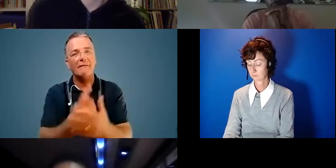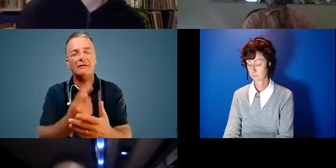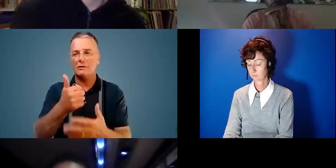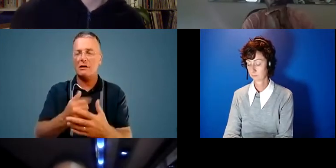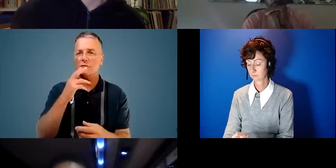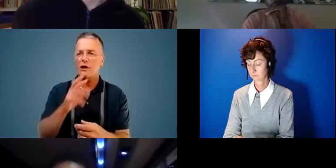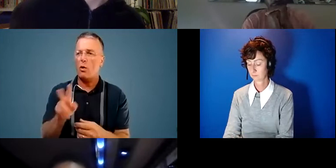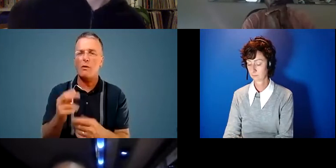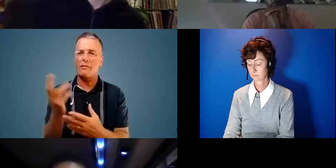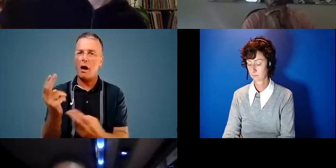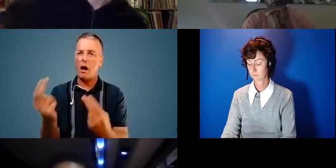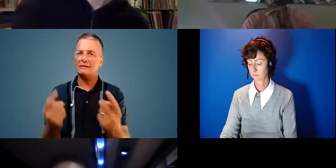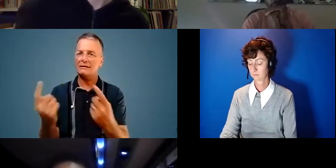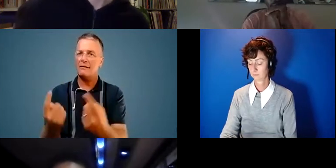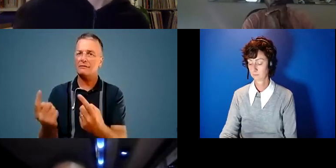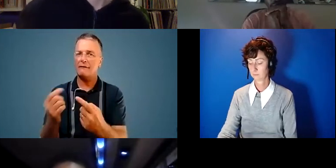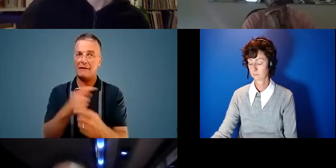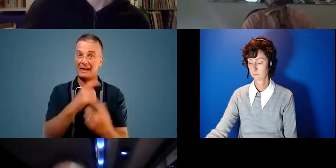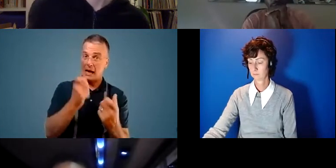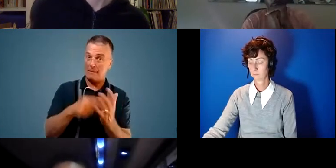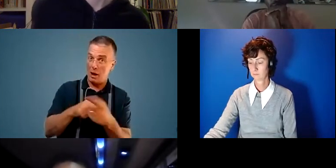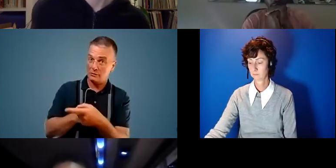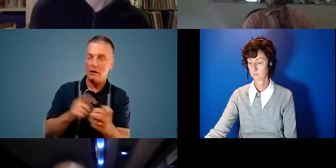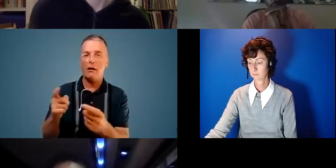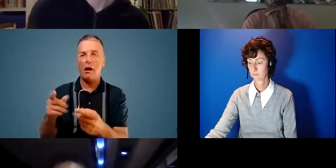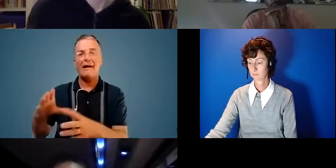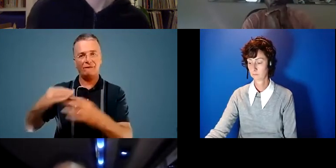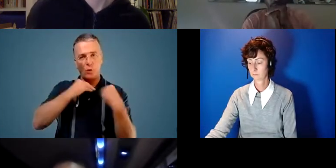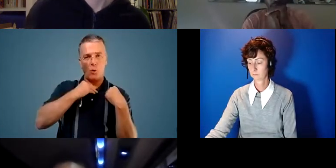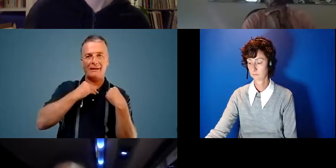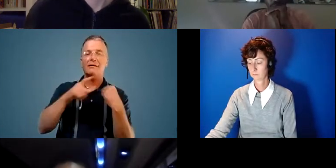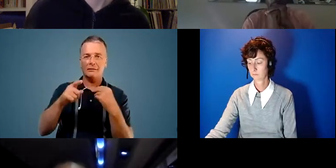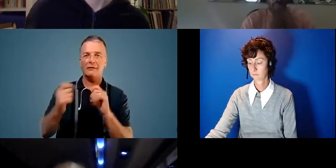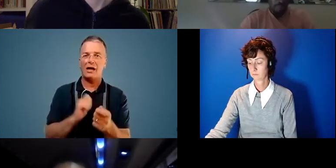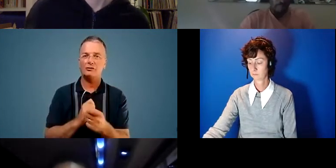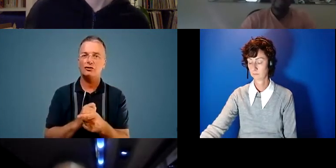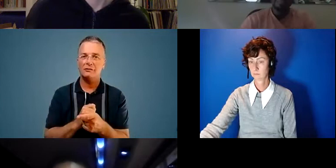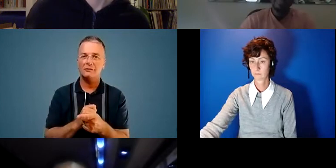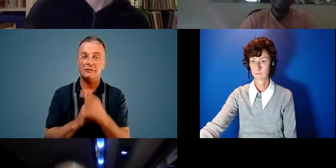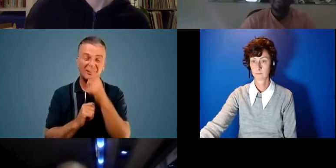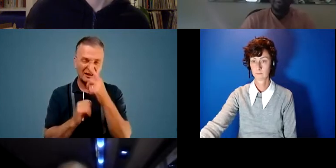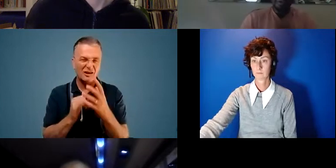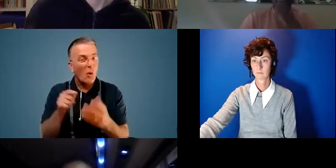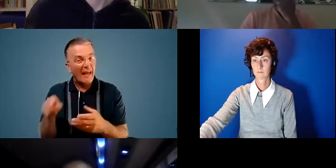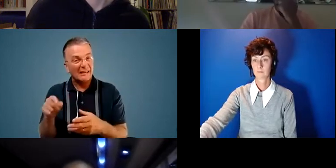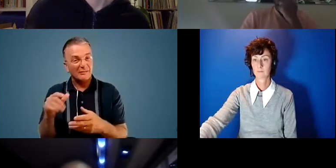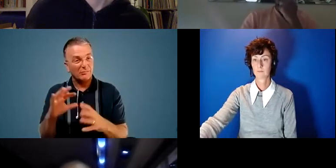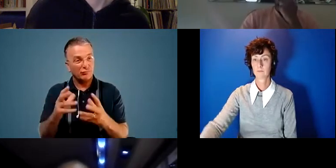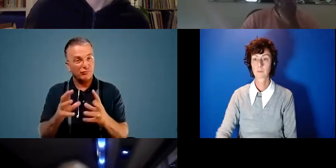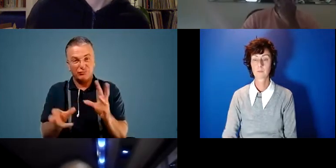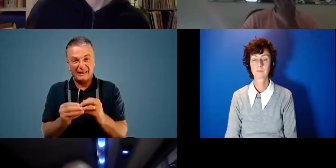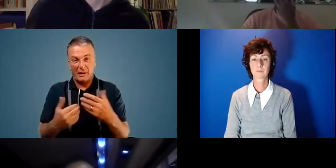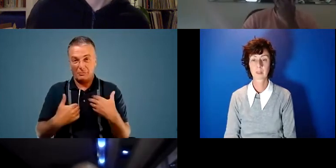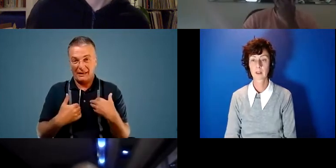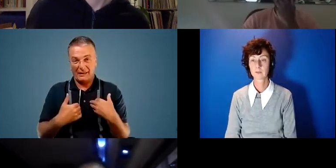the artists they care about it the artists are informing that change um so yeah that's yeah that's pretty much me my my